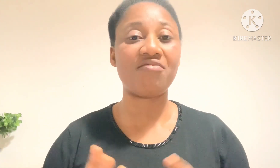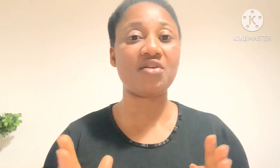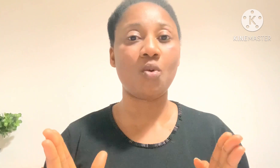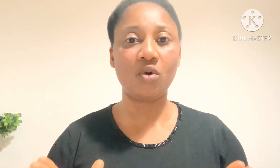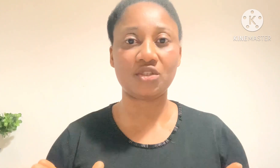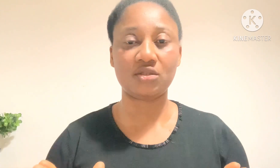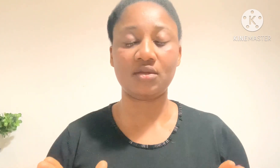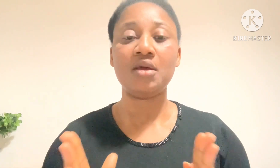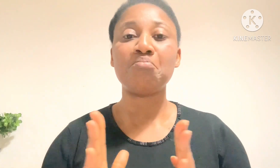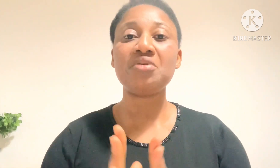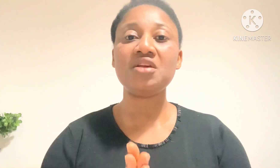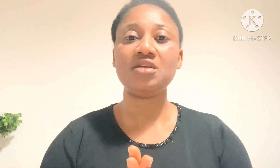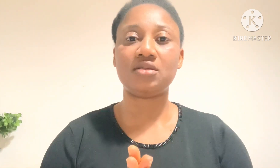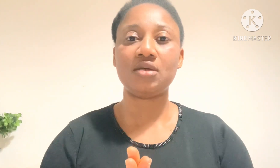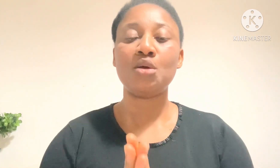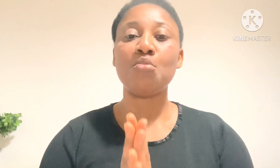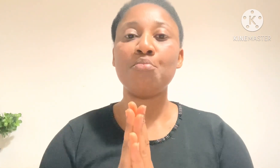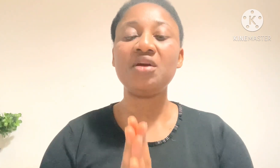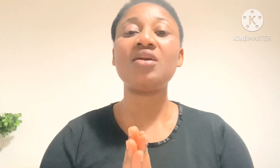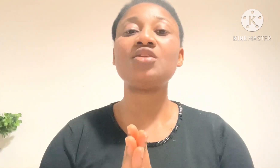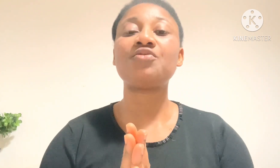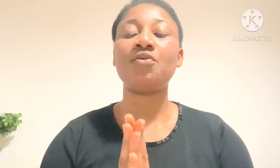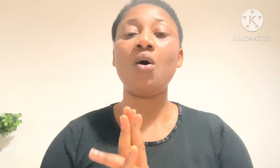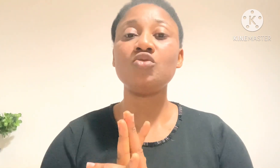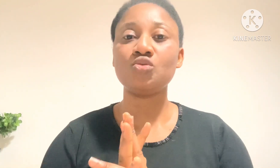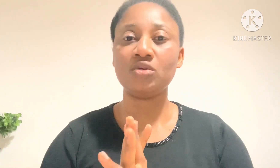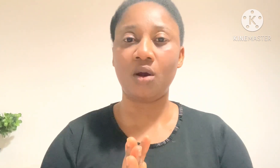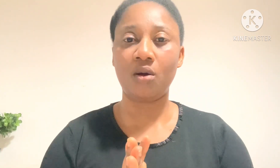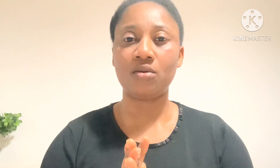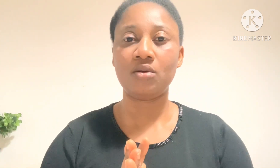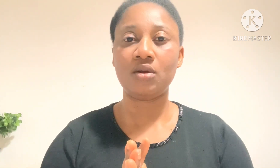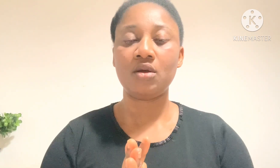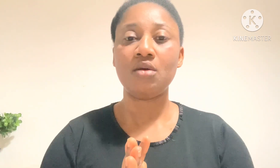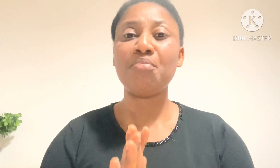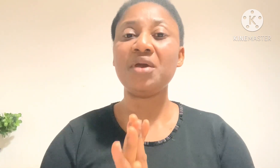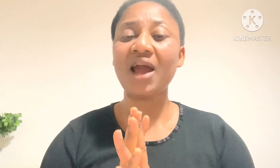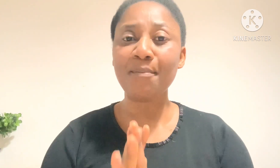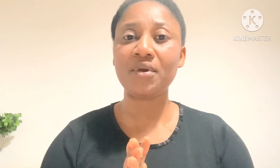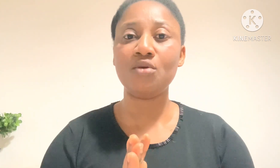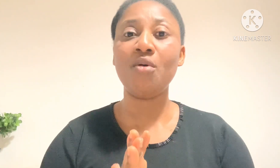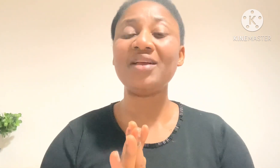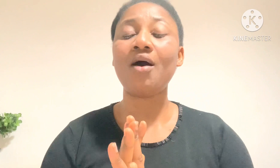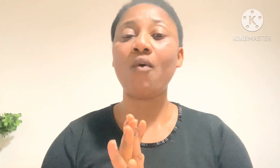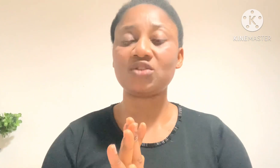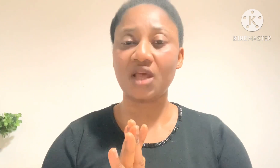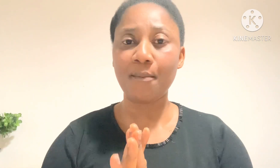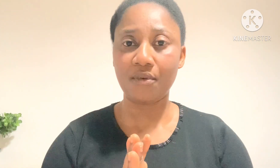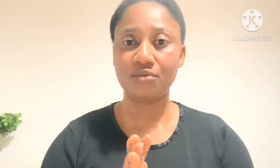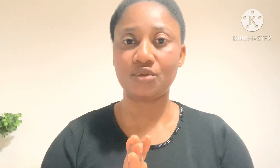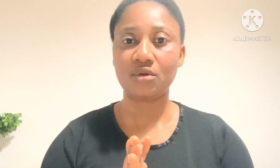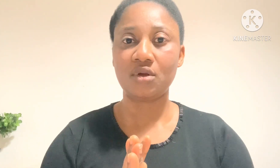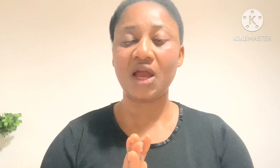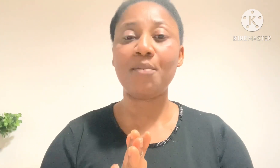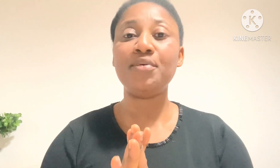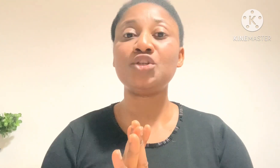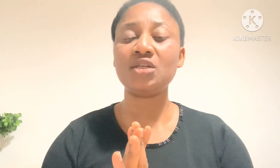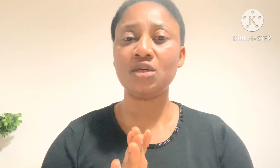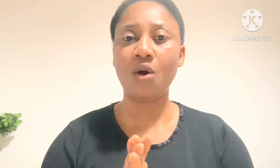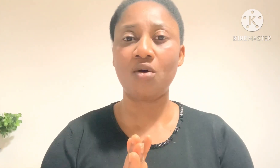Wherever you're watching, please be grateful unto God. Be happy no matter what's happened. Appreciate God